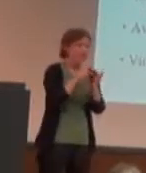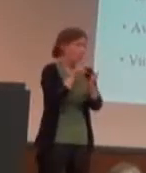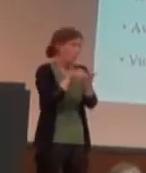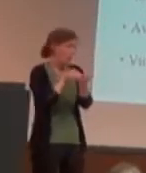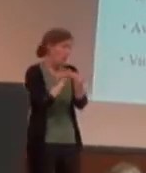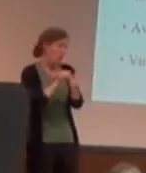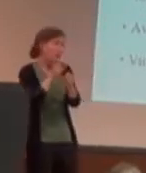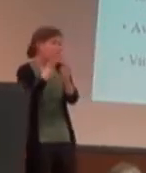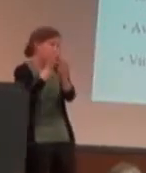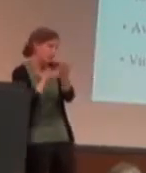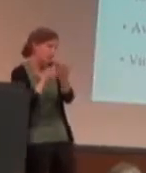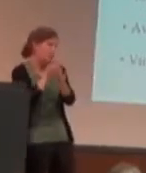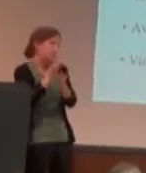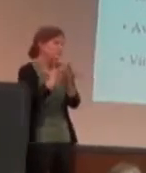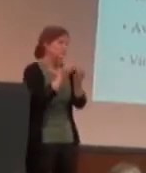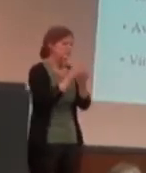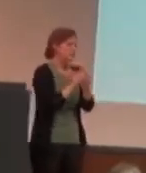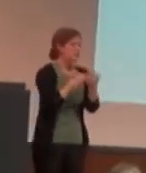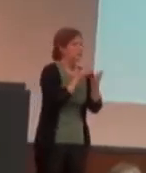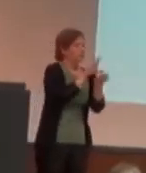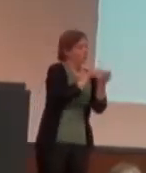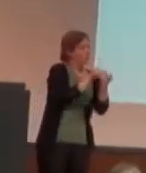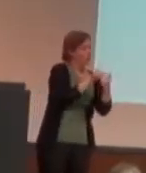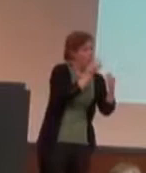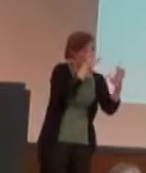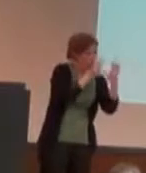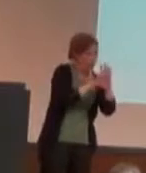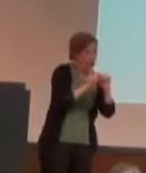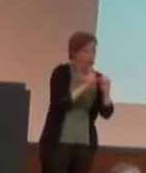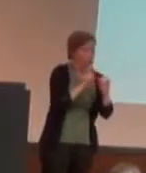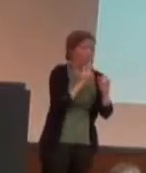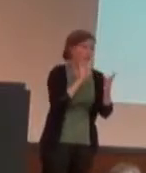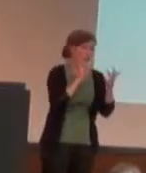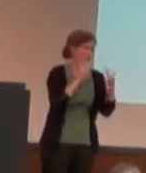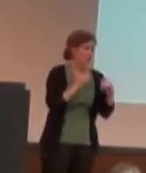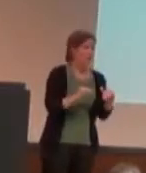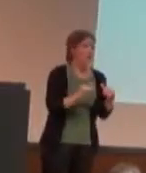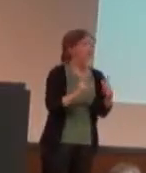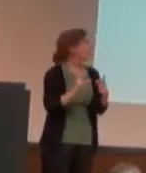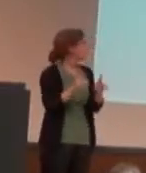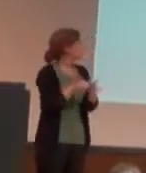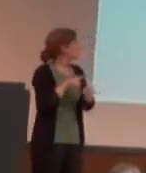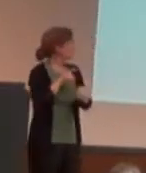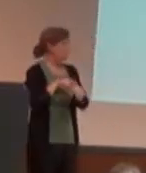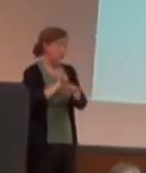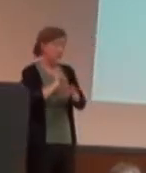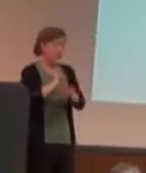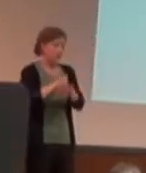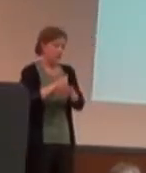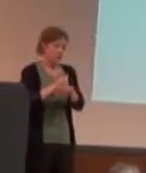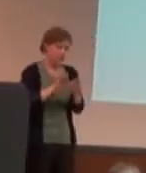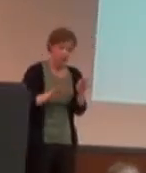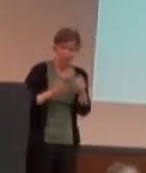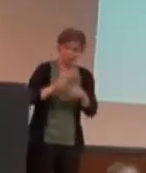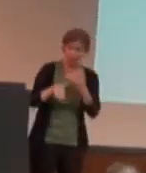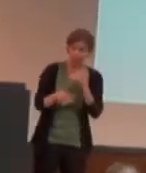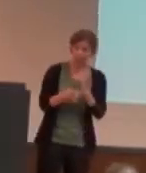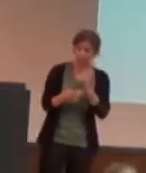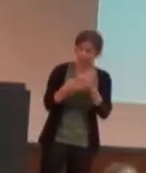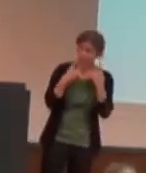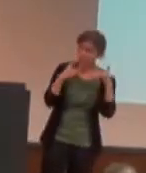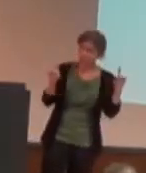I'm going to speed this up for time sake, but also time setting up, make sure you have all your technology networks.